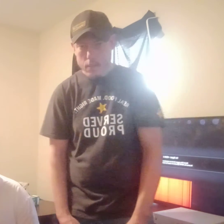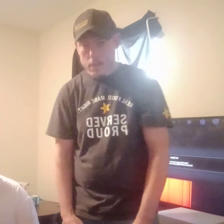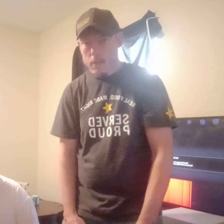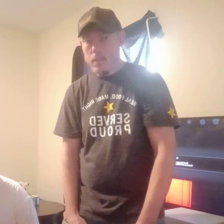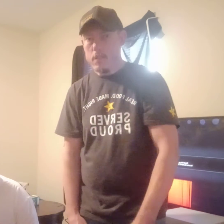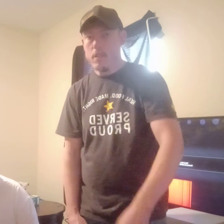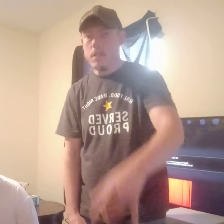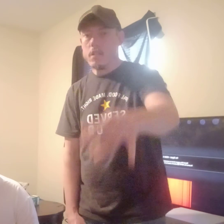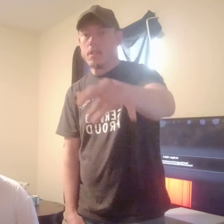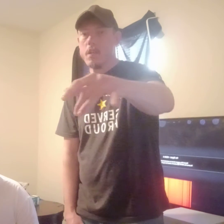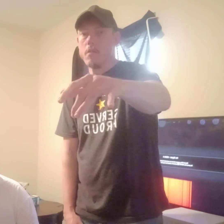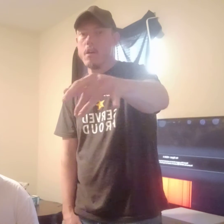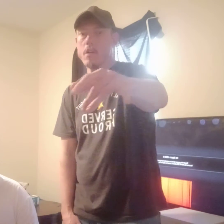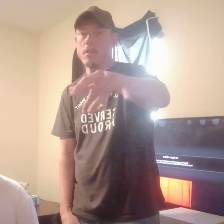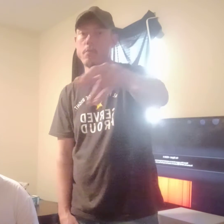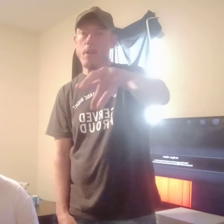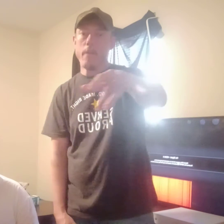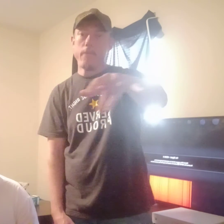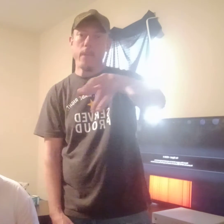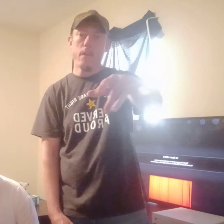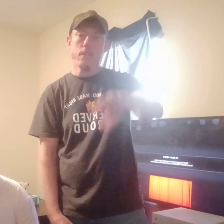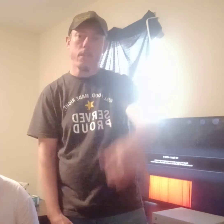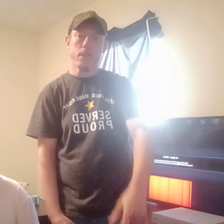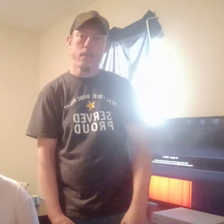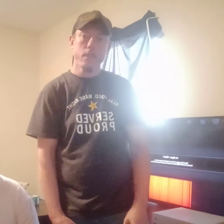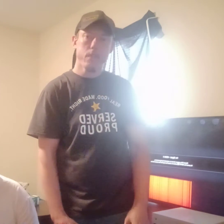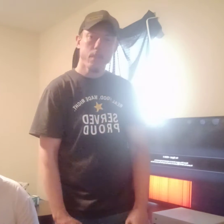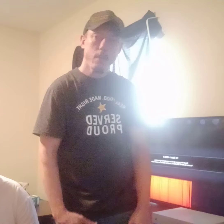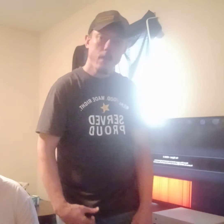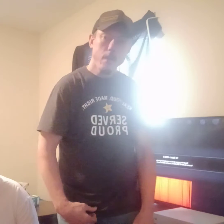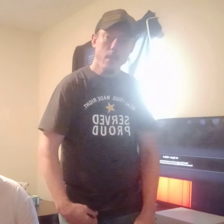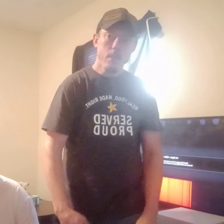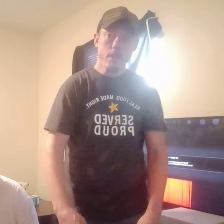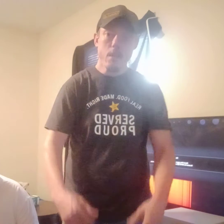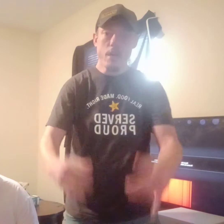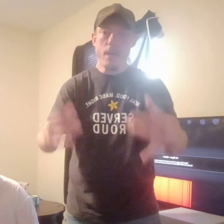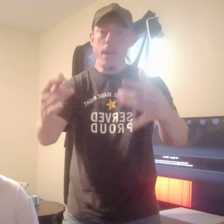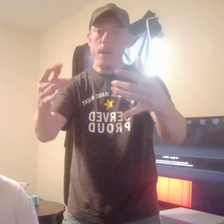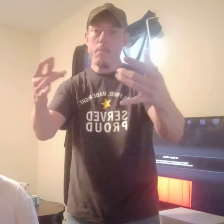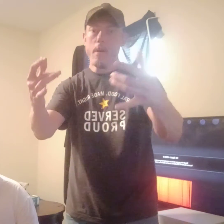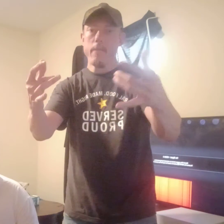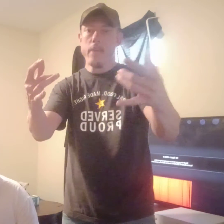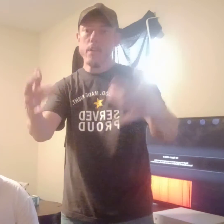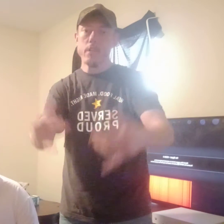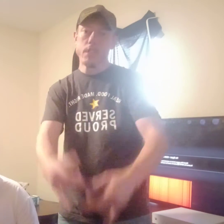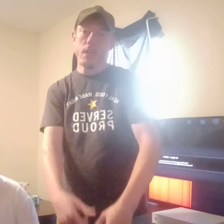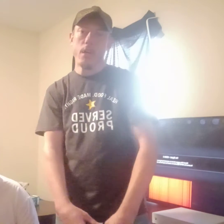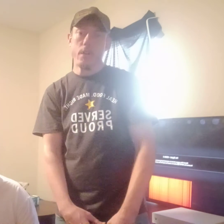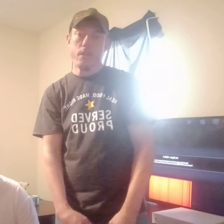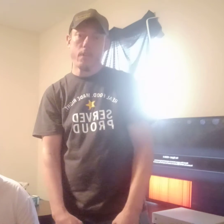you just hold my feelings, you know how my feelings are,